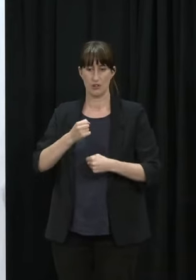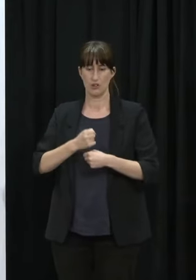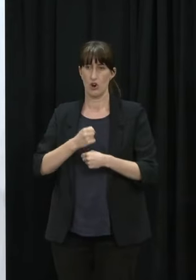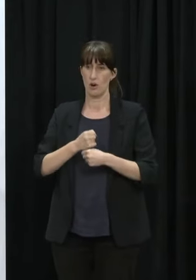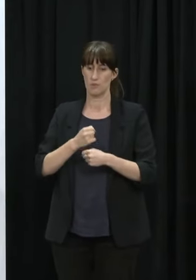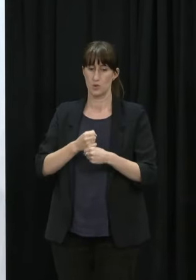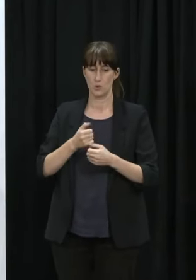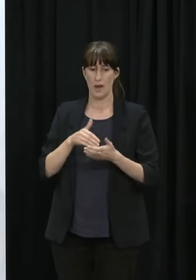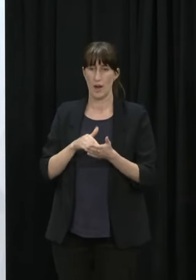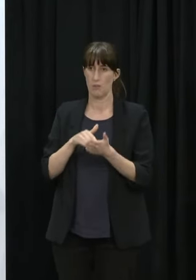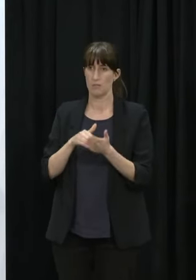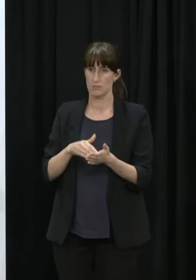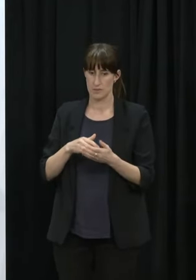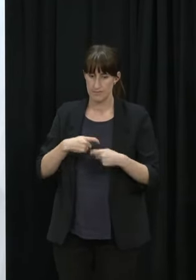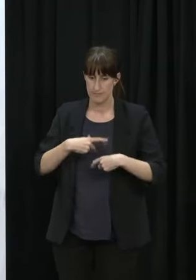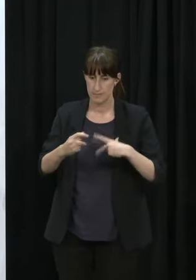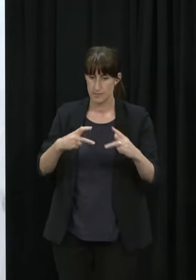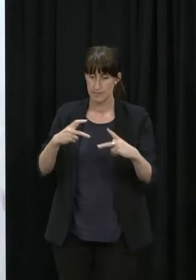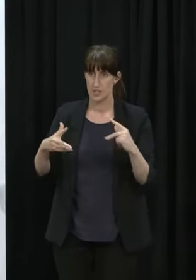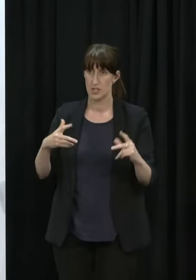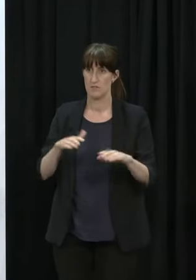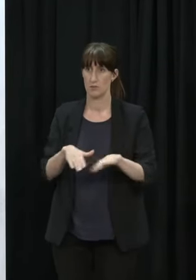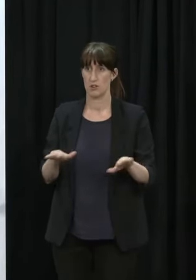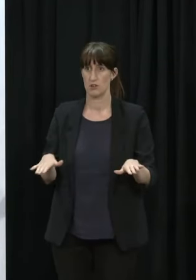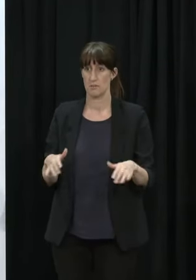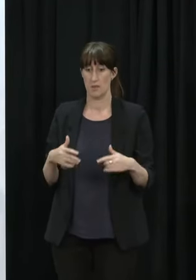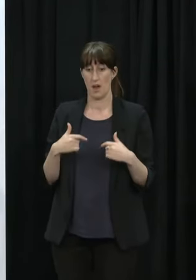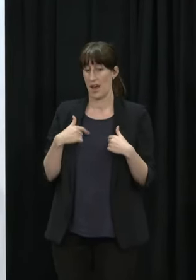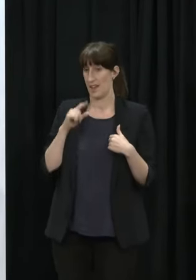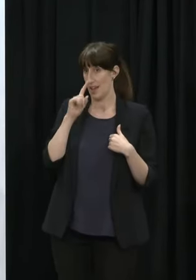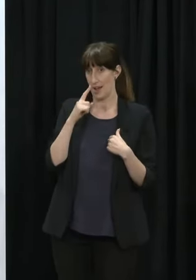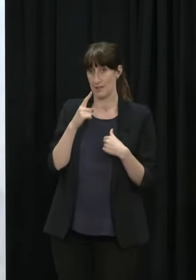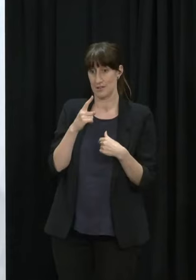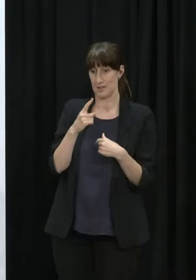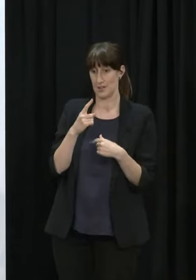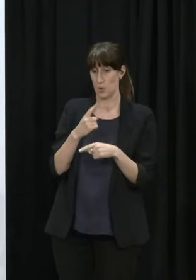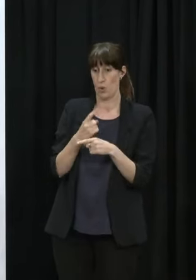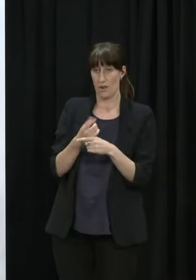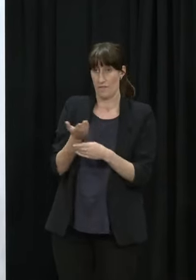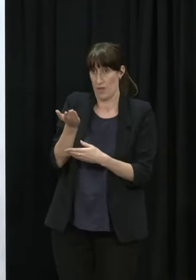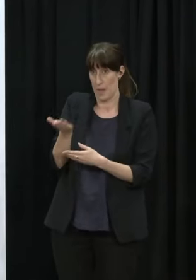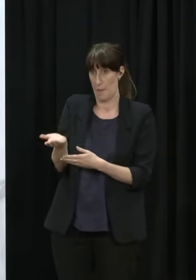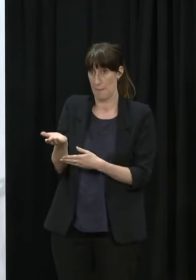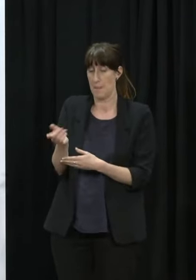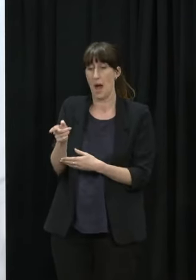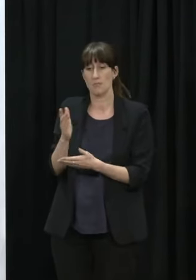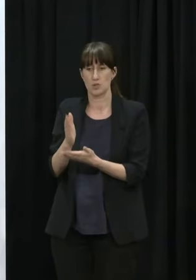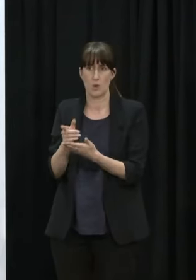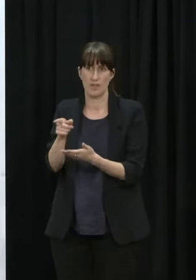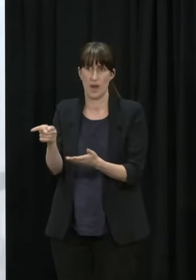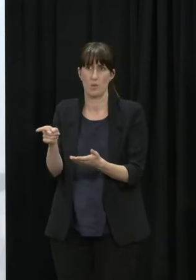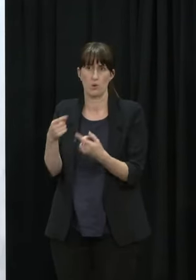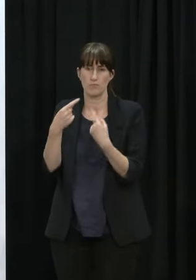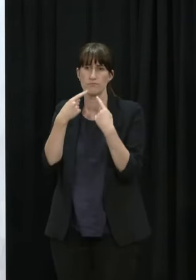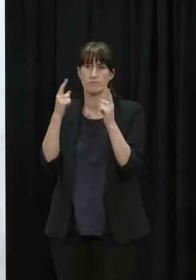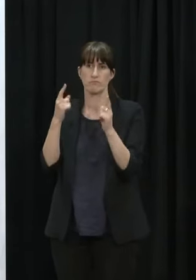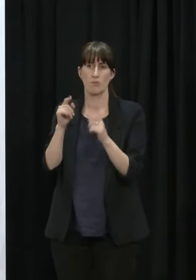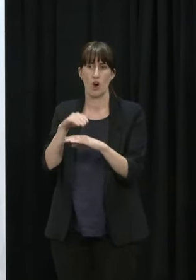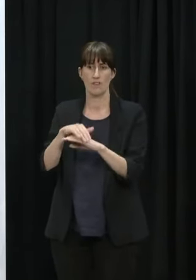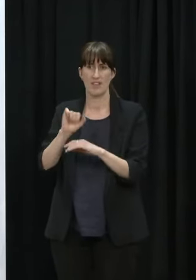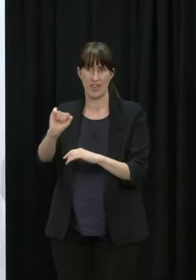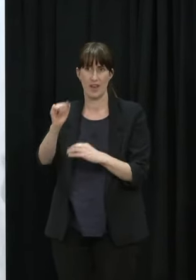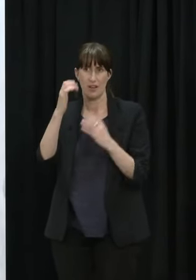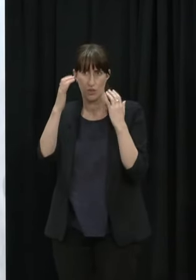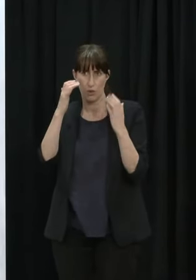rollout vaccination and I can't speak for those groups but I'm sure that we will be hearing from those people in time and as the weeks go by towards